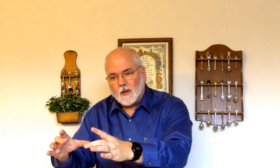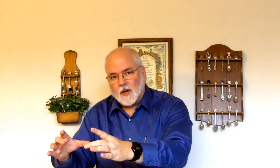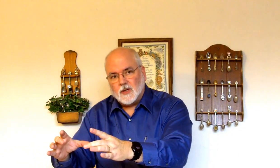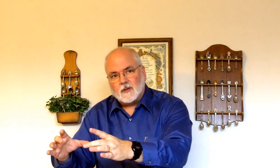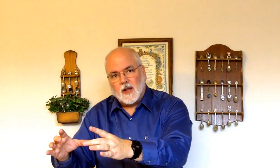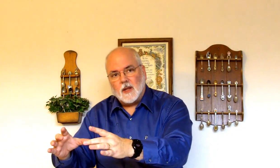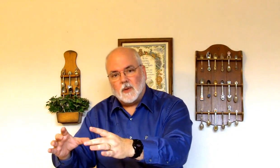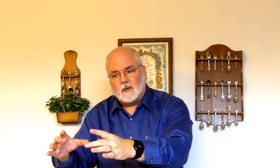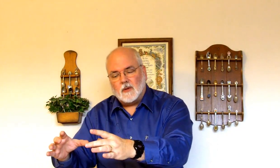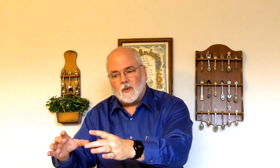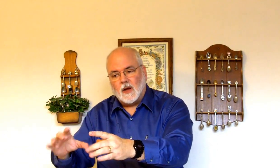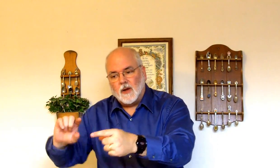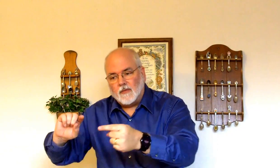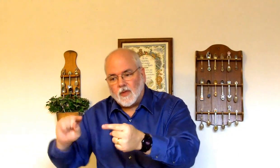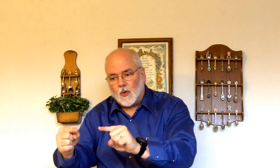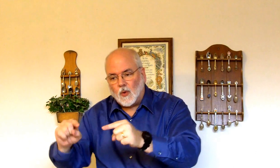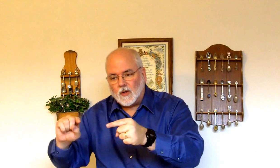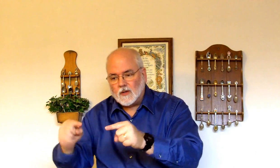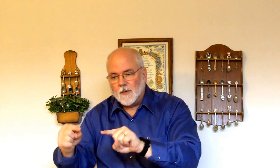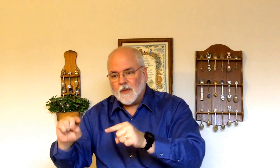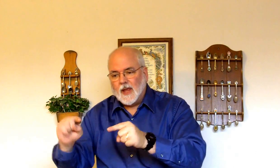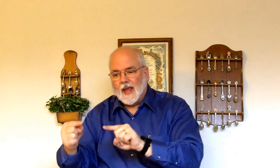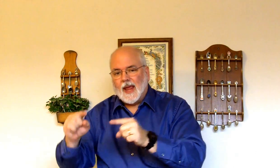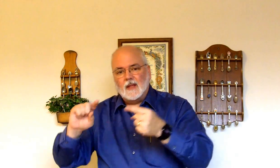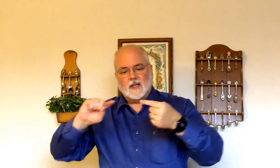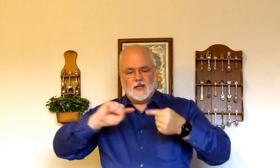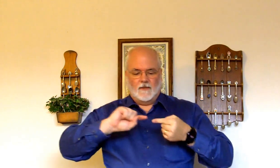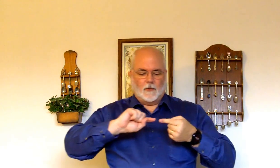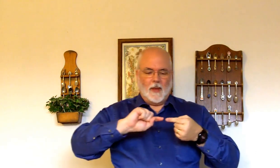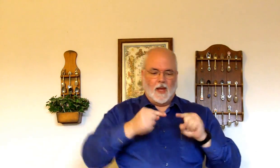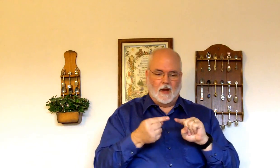Precious. Head. put the crown of thorns. This is the sign for pain.